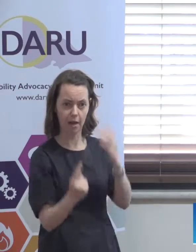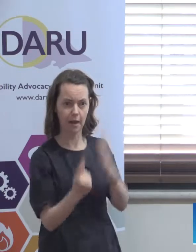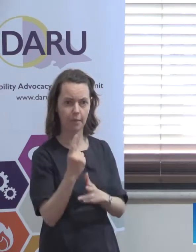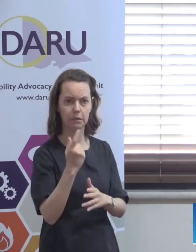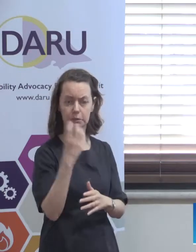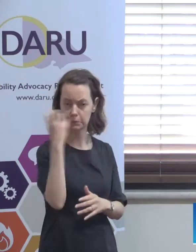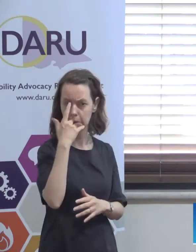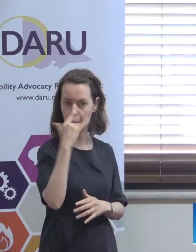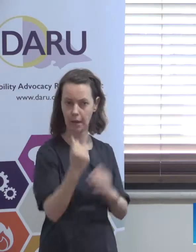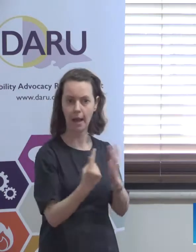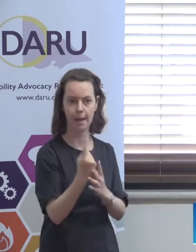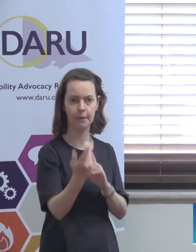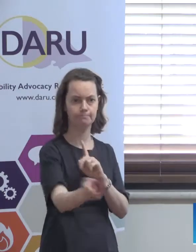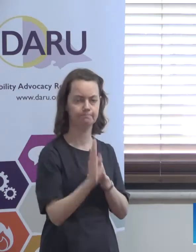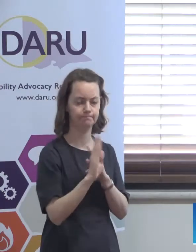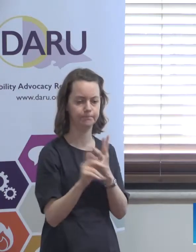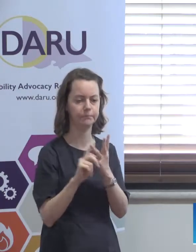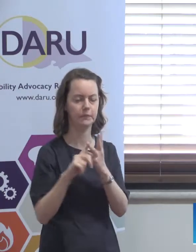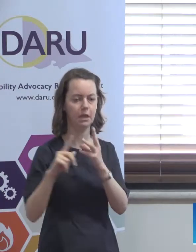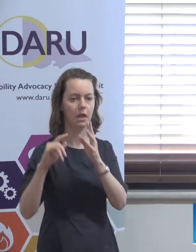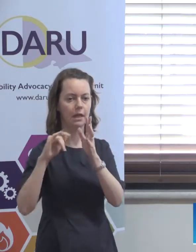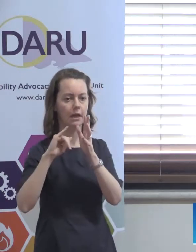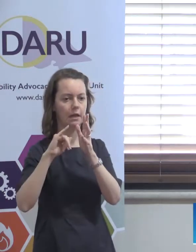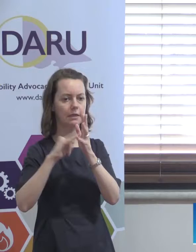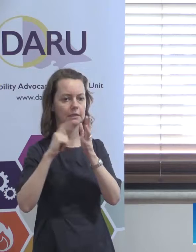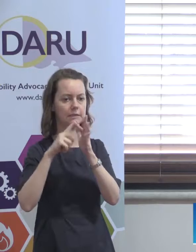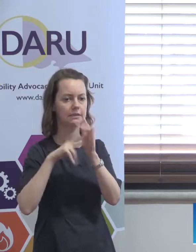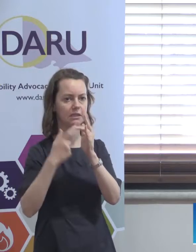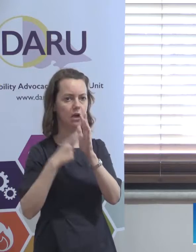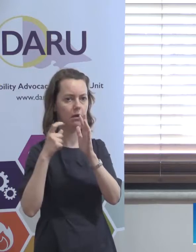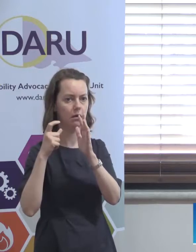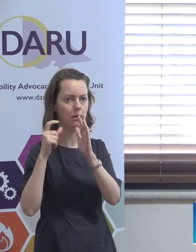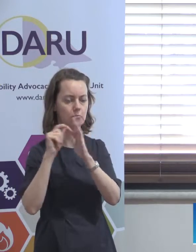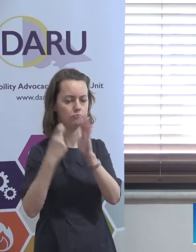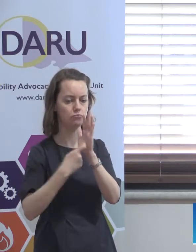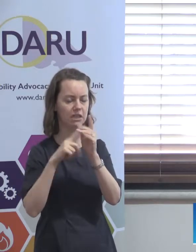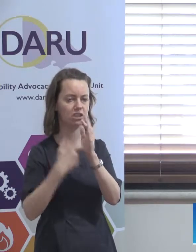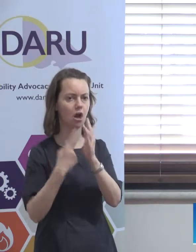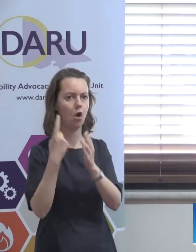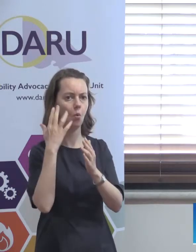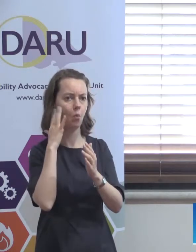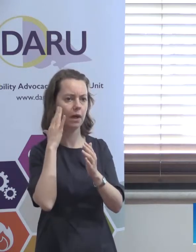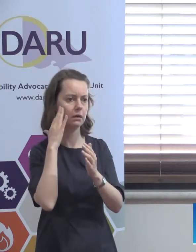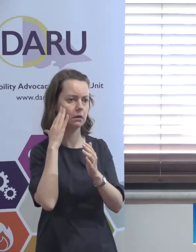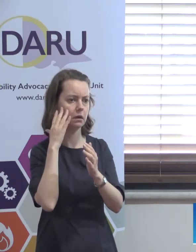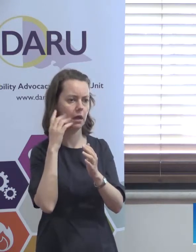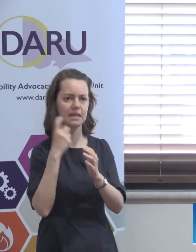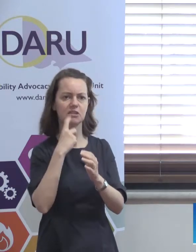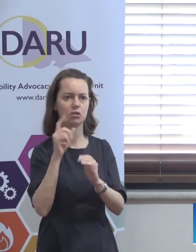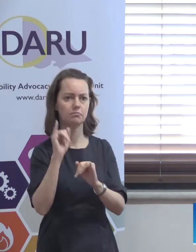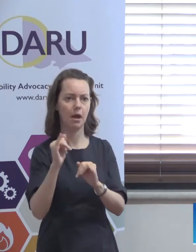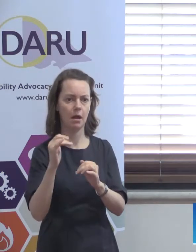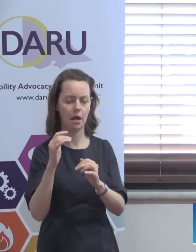practitioner will deal with restrictive practices except only in a role modelling kind of way.